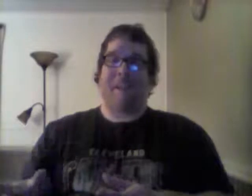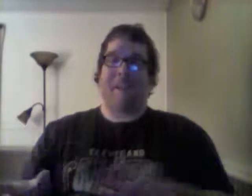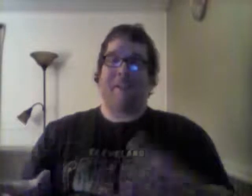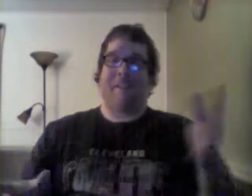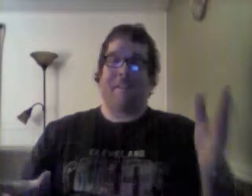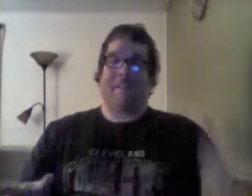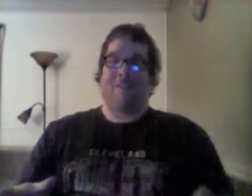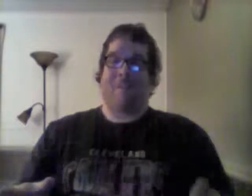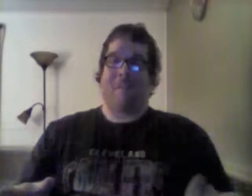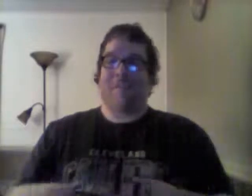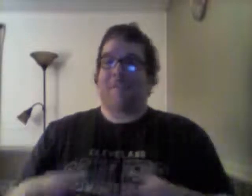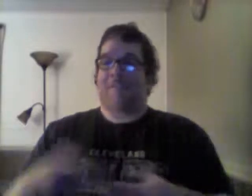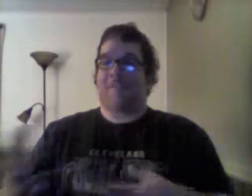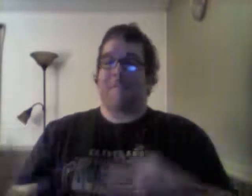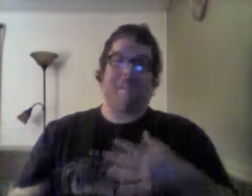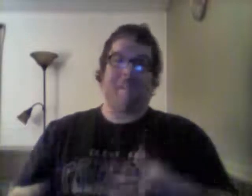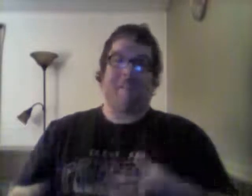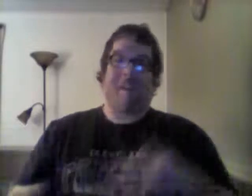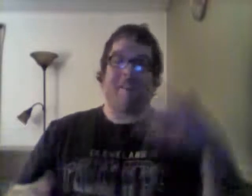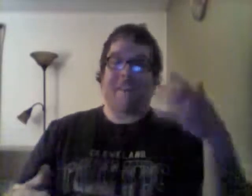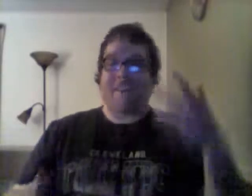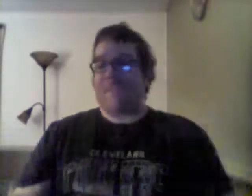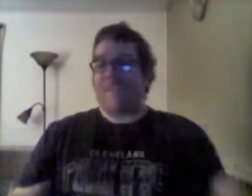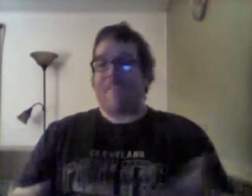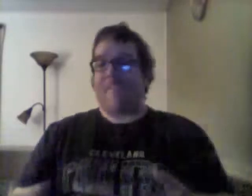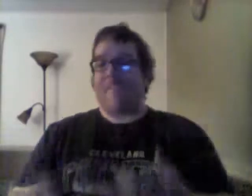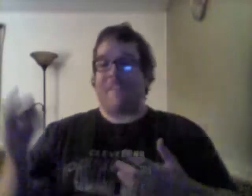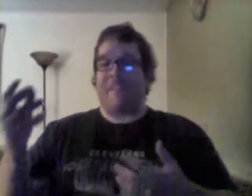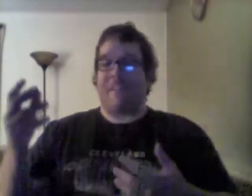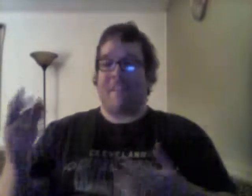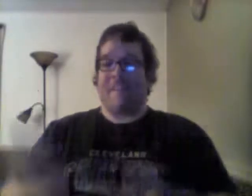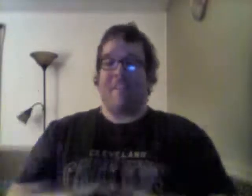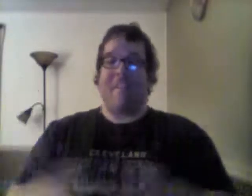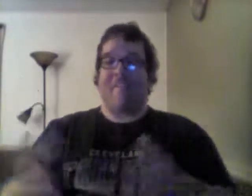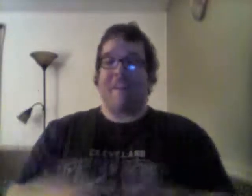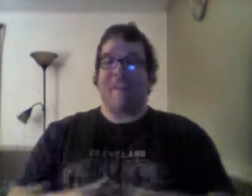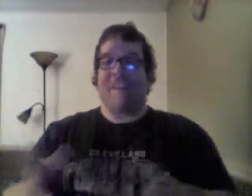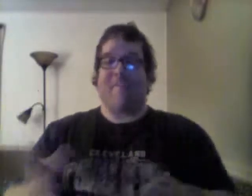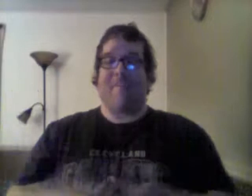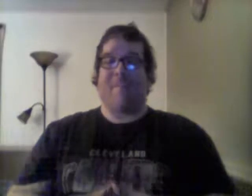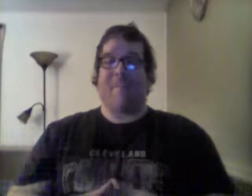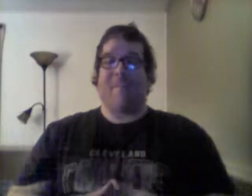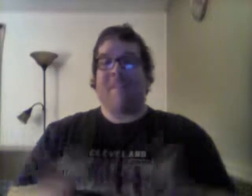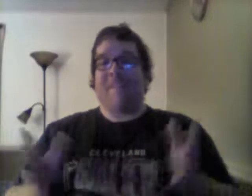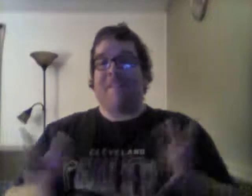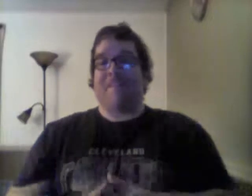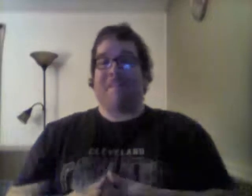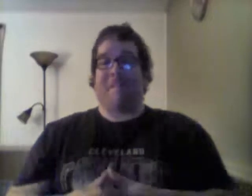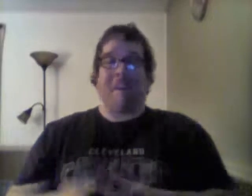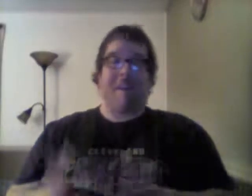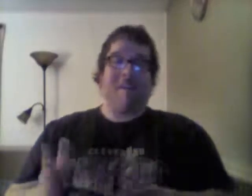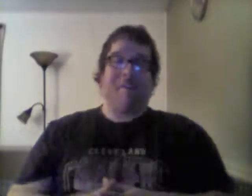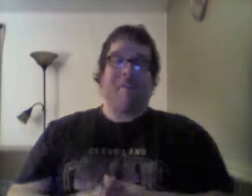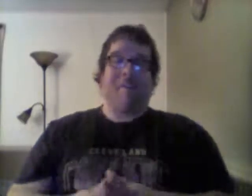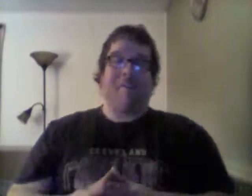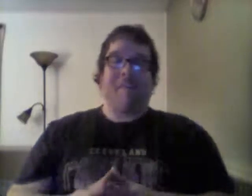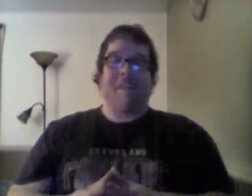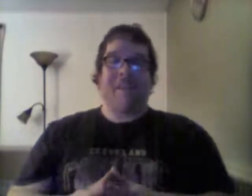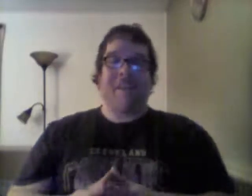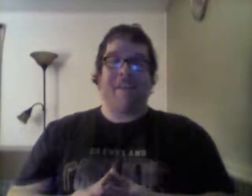or streaming service or whatever. I had to take my time out of my fucking day, try to find time to do it. So, yeah. I hope you're all fucking happy.